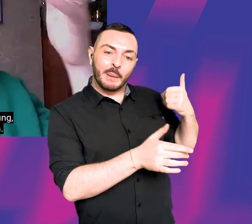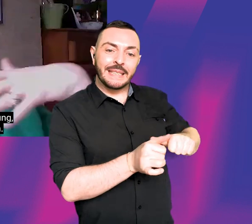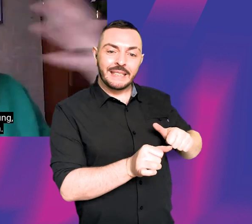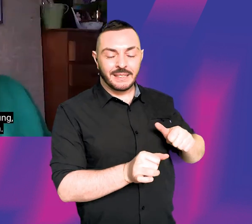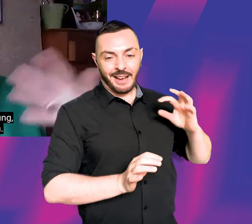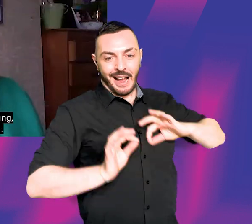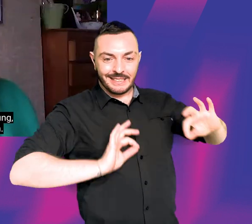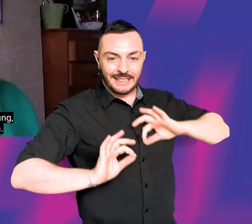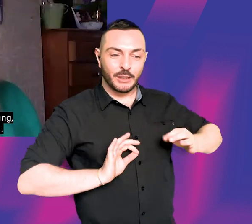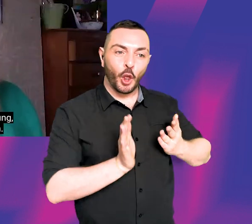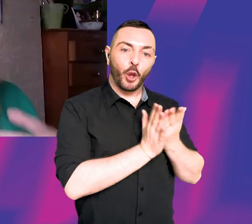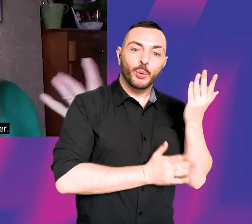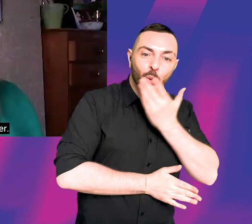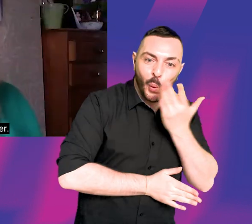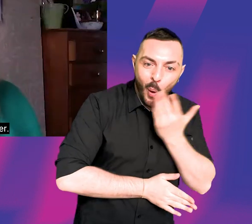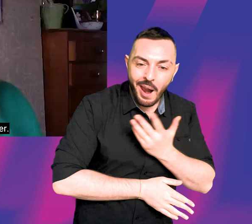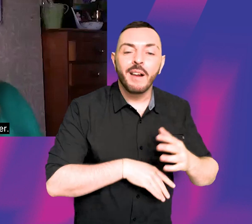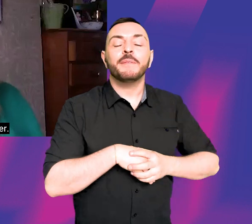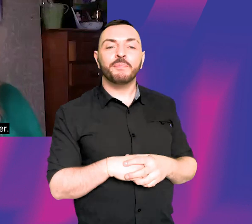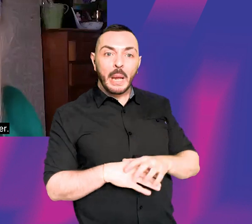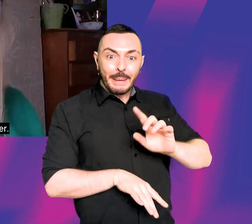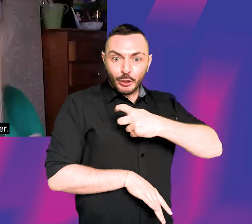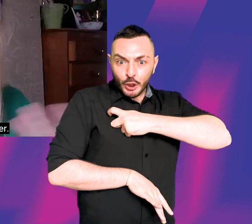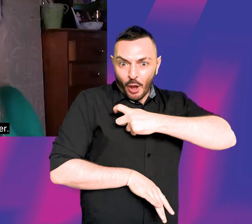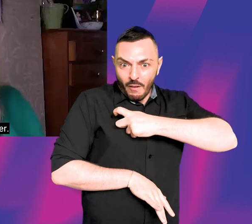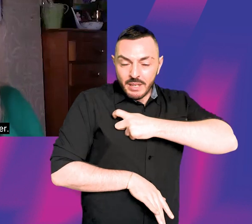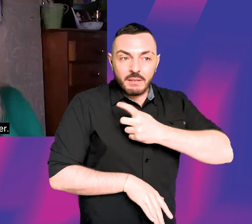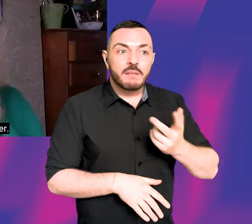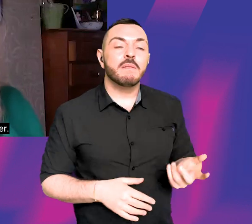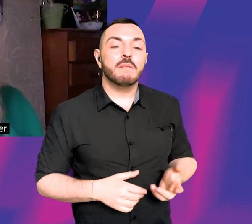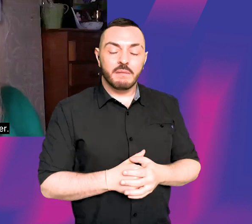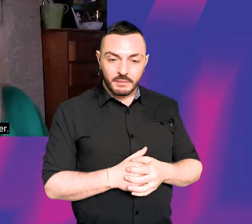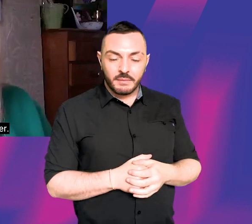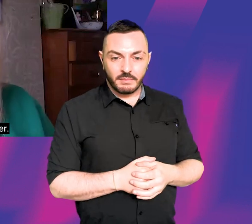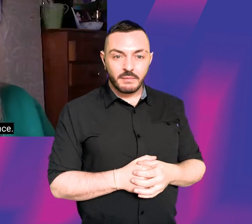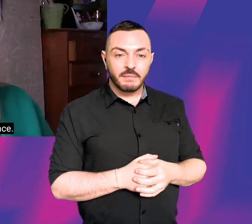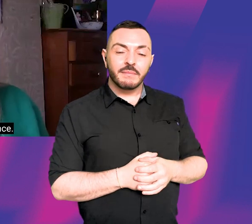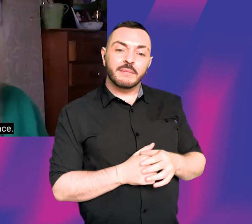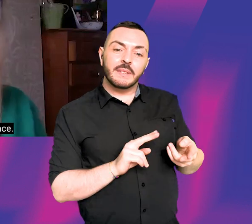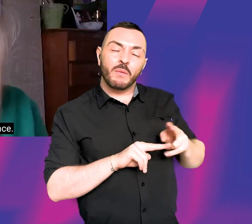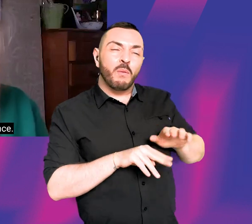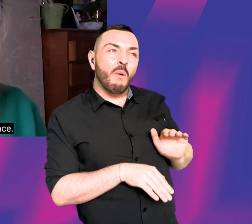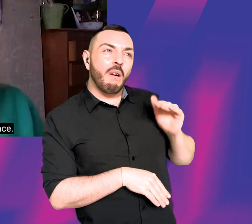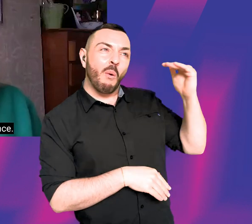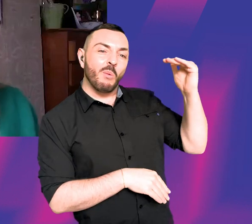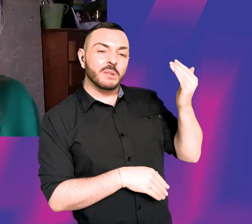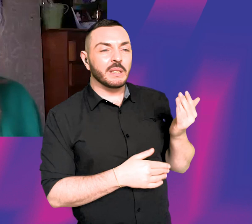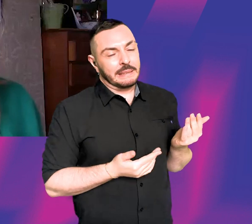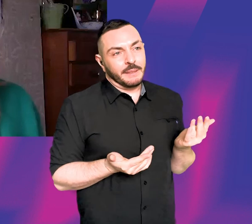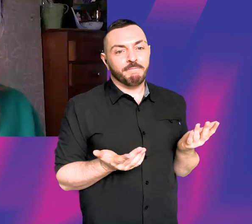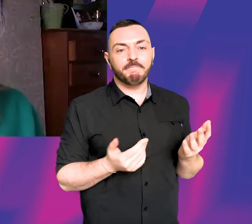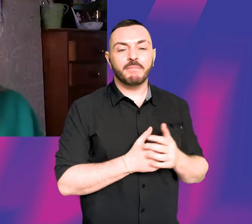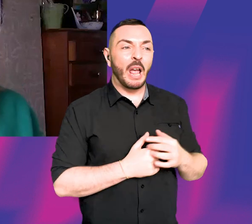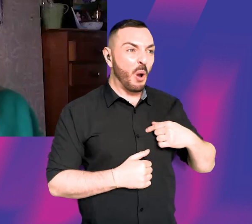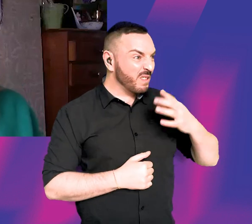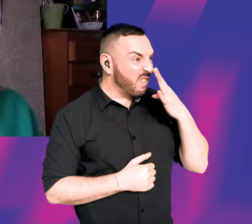so young, everyone said, well, you won't get in, so I wasn't as nervous as I think I would have been, had I been a bit older, and people were like, this is your chance, you know, was only